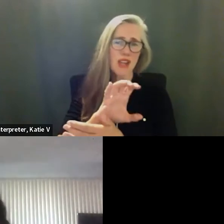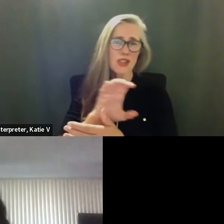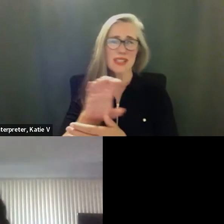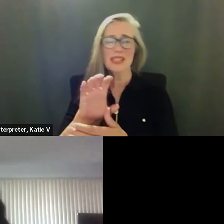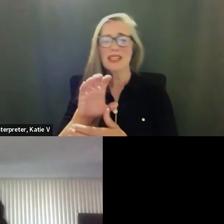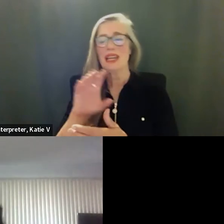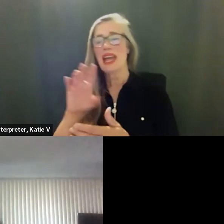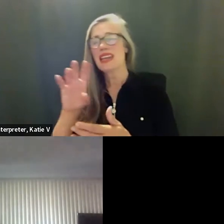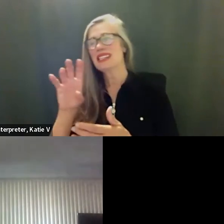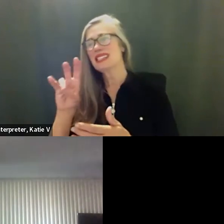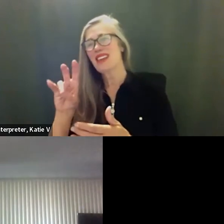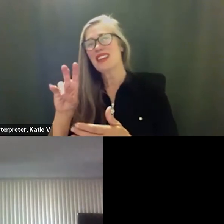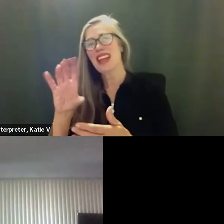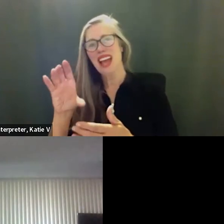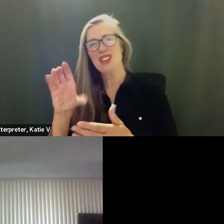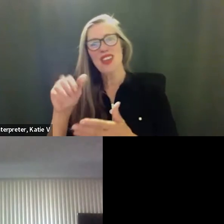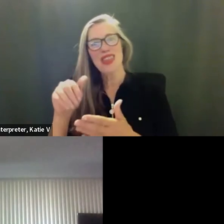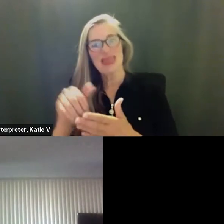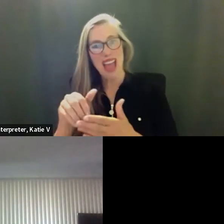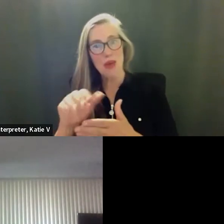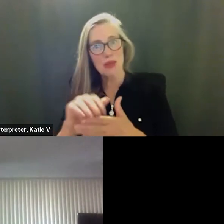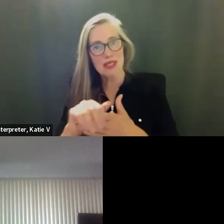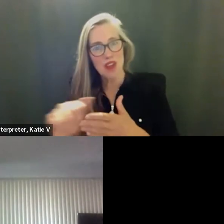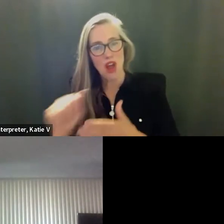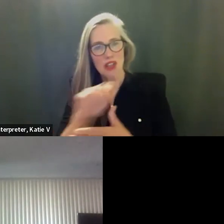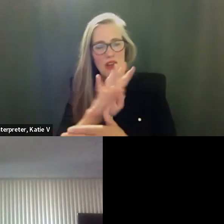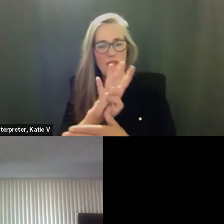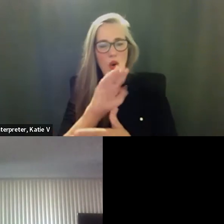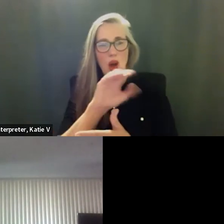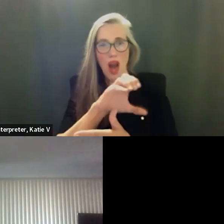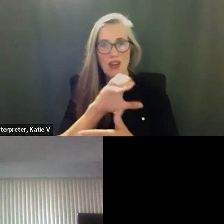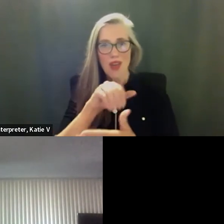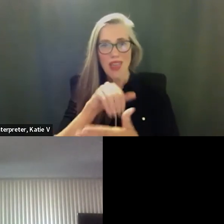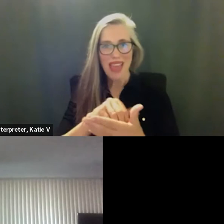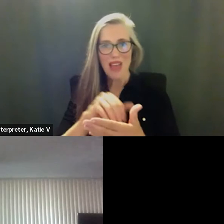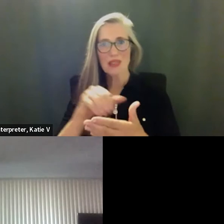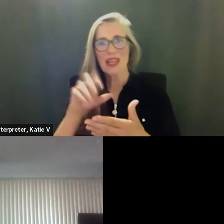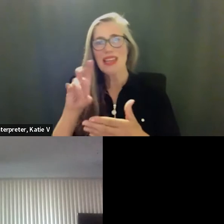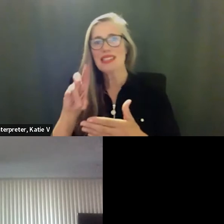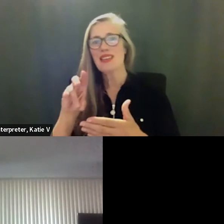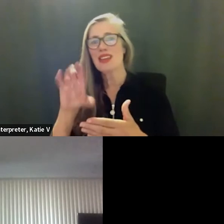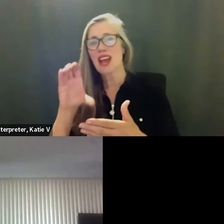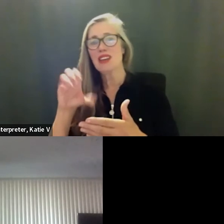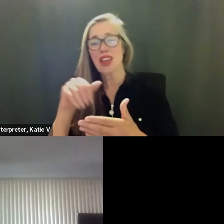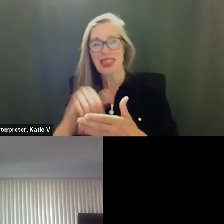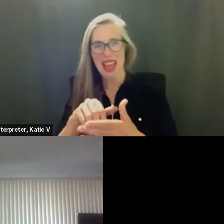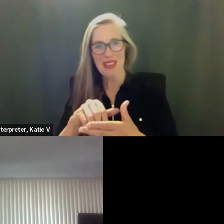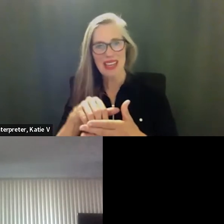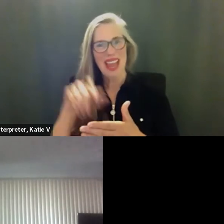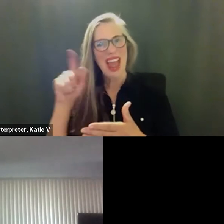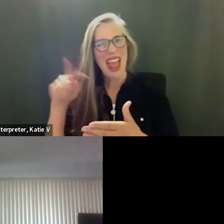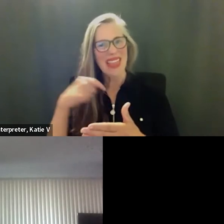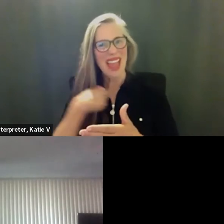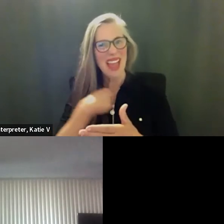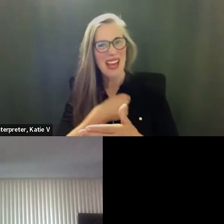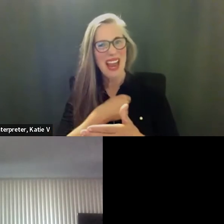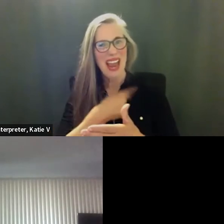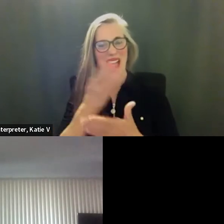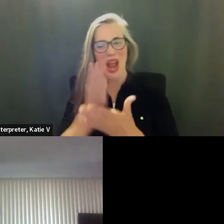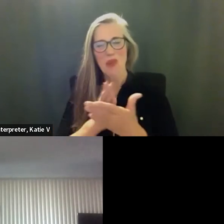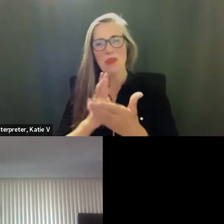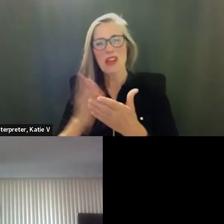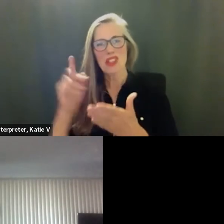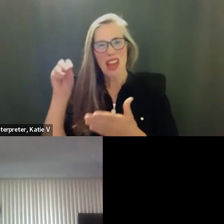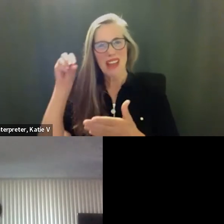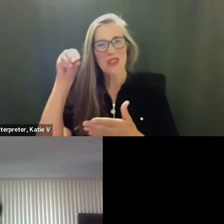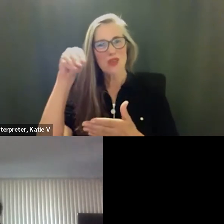the second choice that you have is the provisional appointment so and what that would mean is that